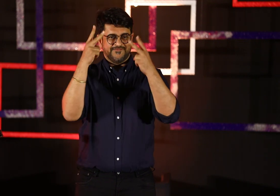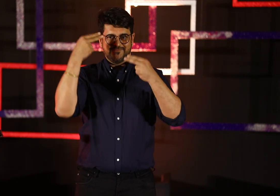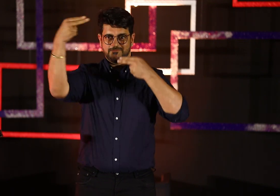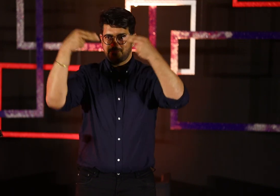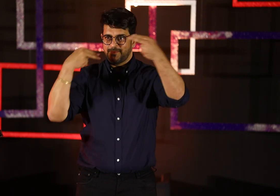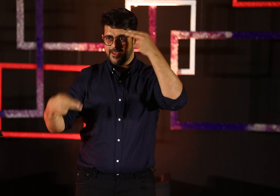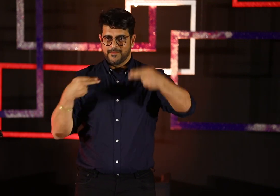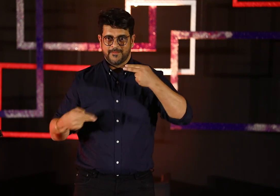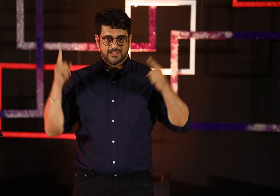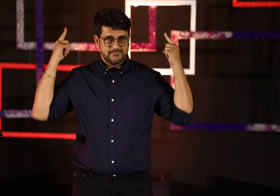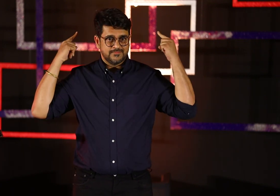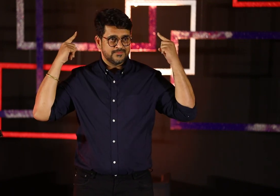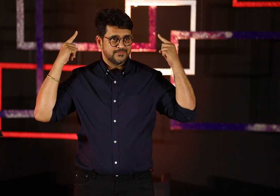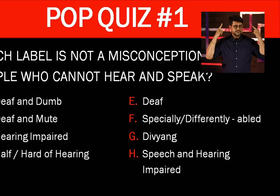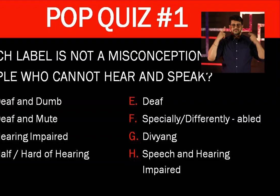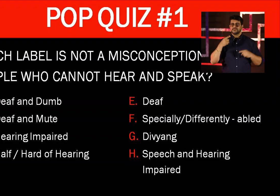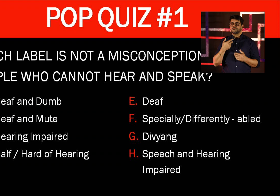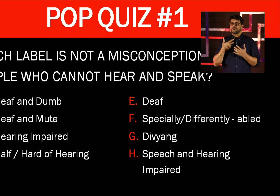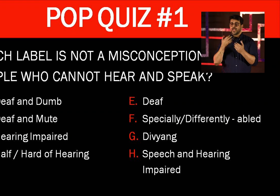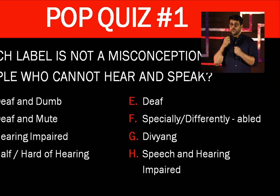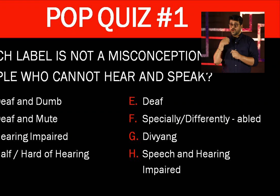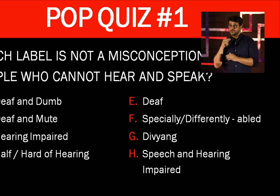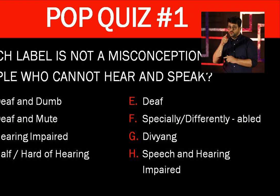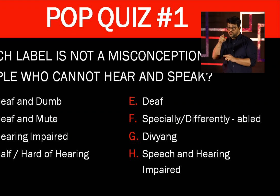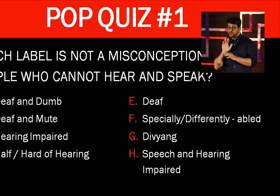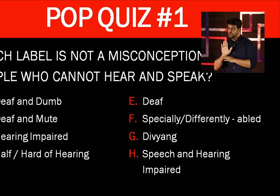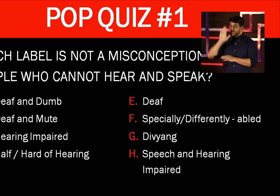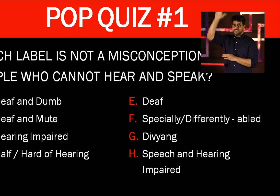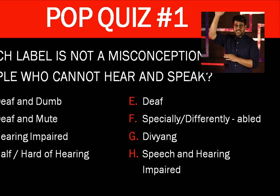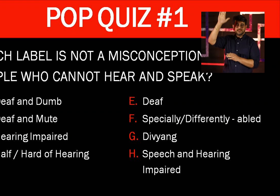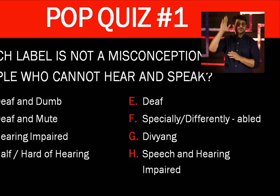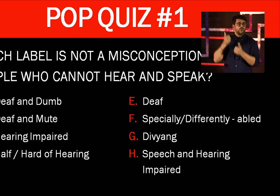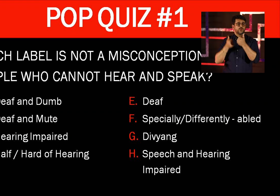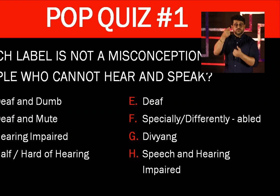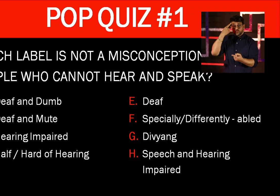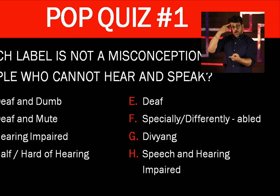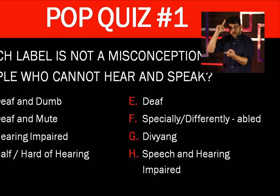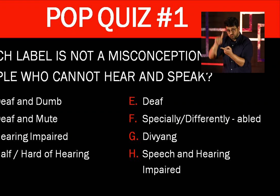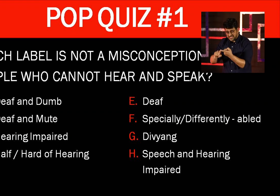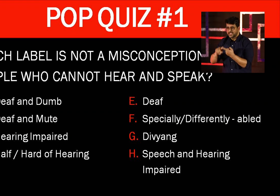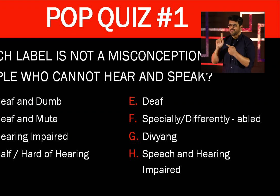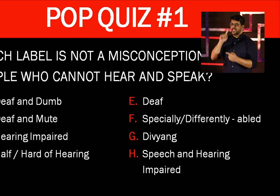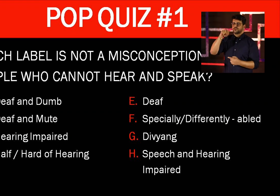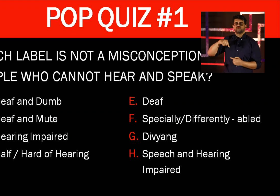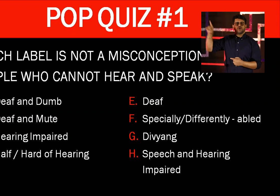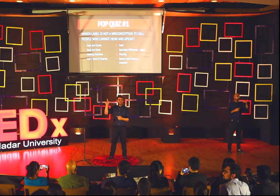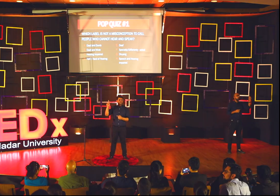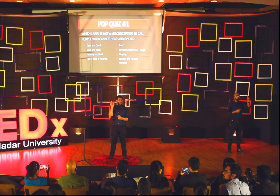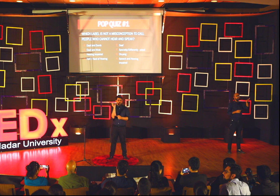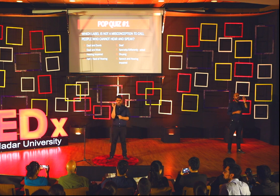You see these different options in front of you. I want you to raise your hand for the label which you agree that yes this is the right